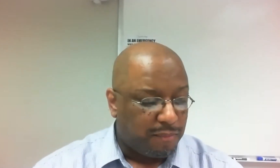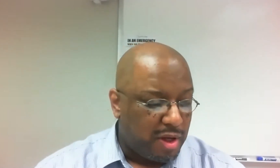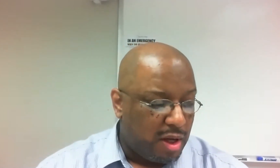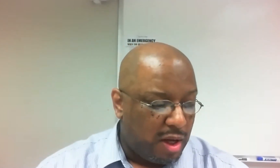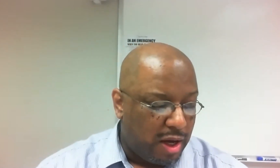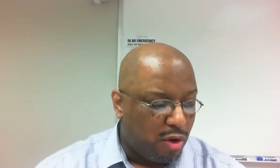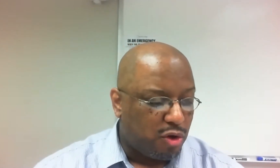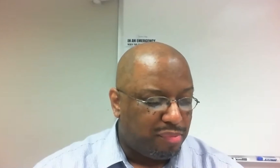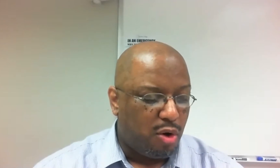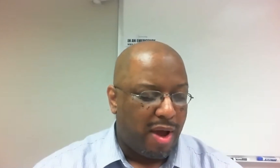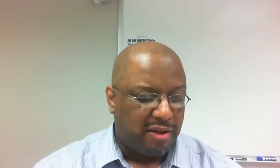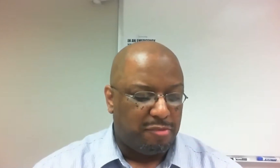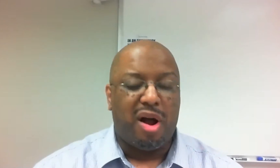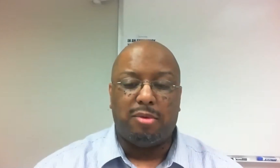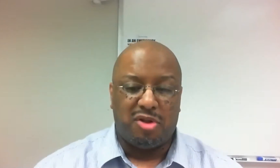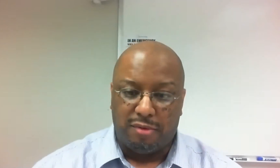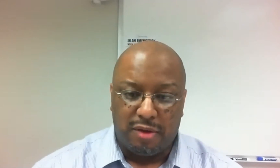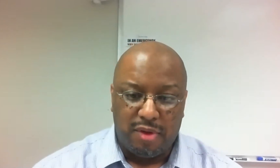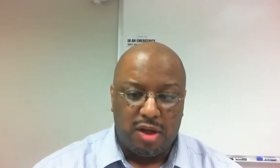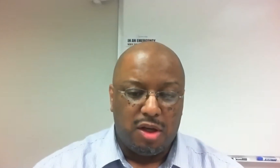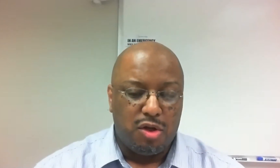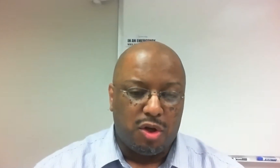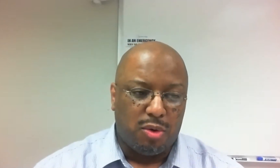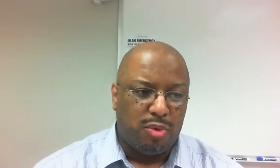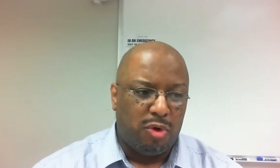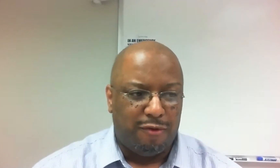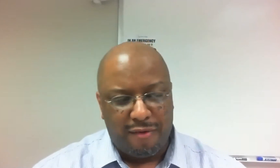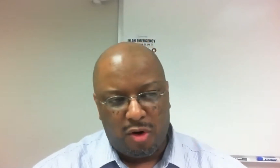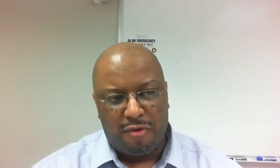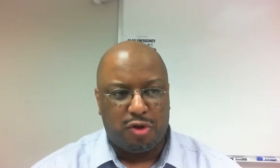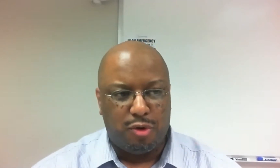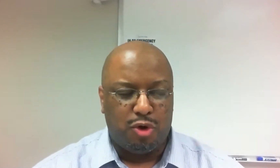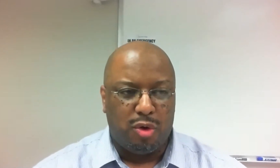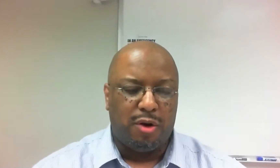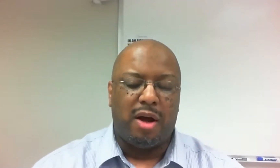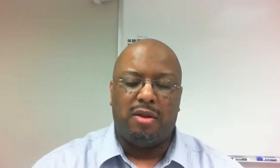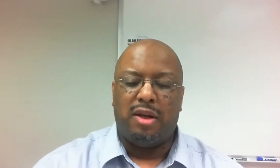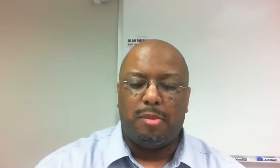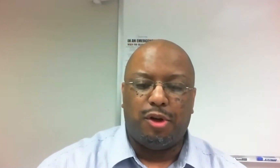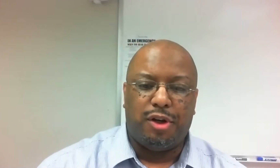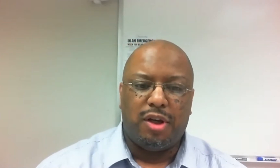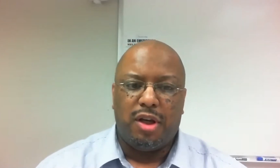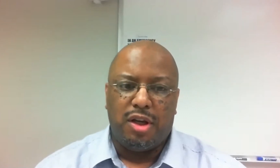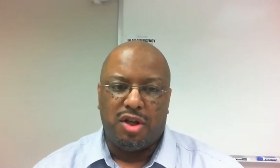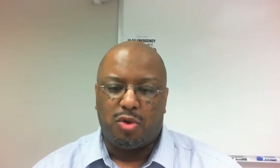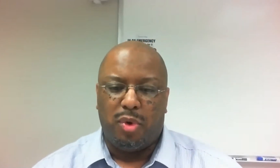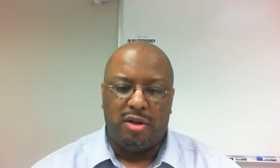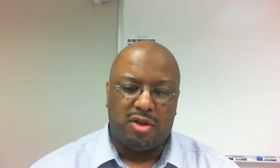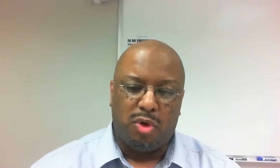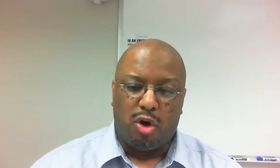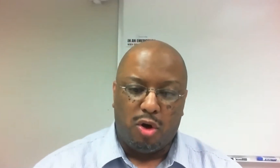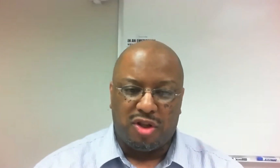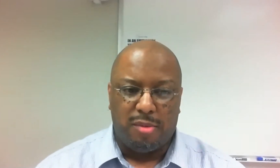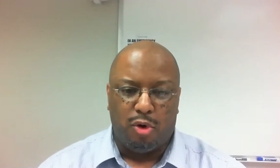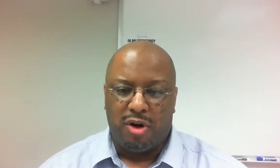and also proactive problem solving. So, if you have an officer who's only around in the neighborhood just when